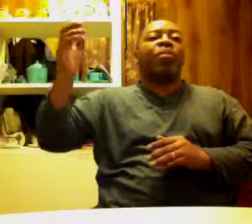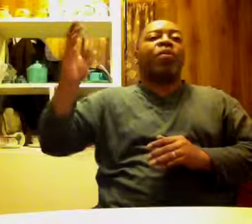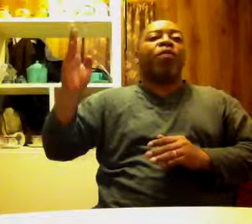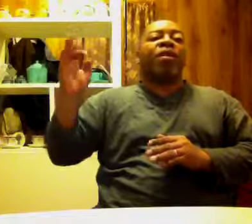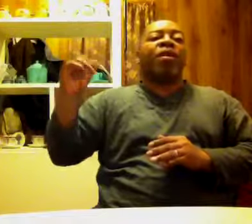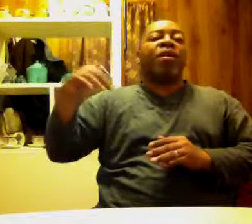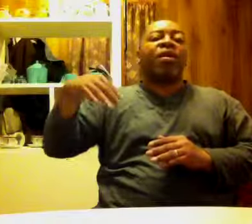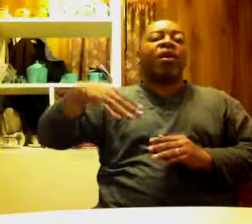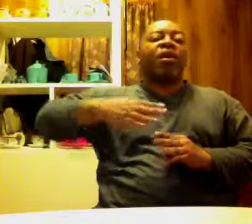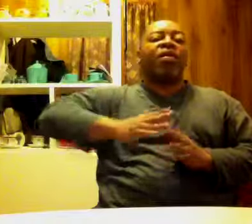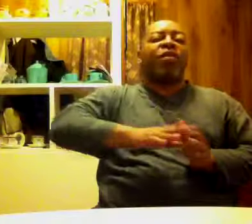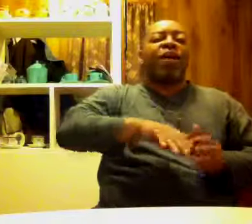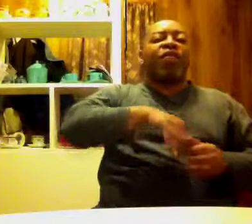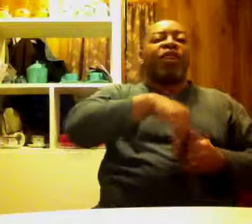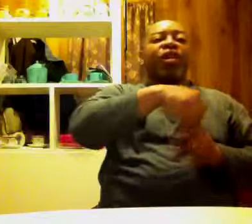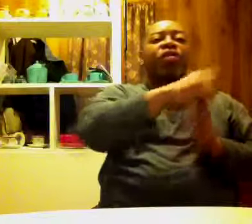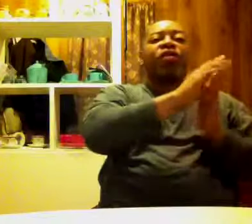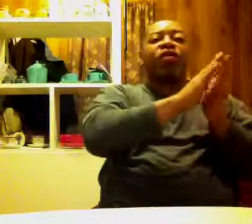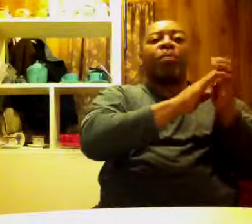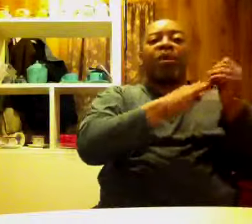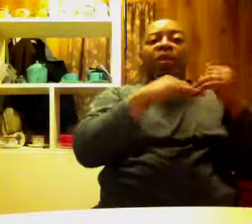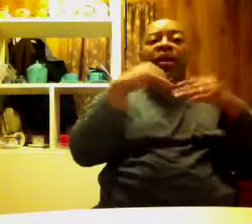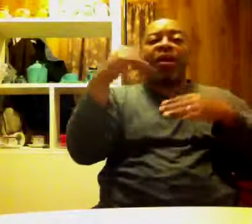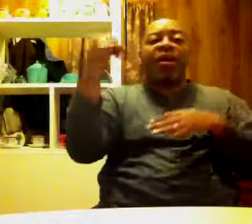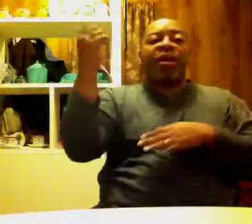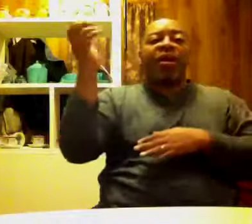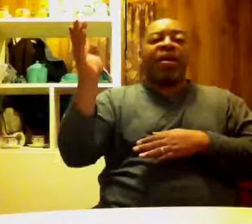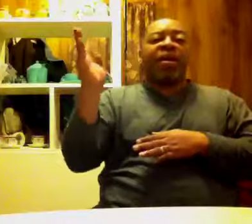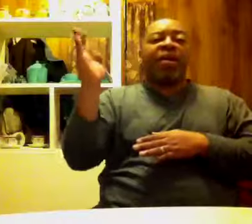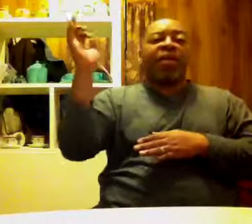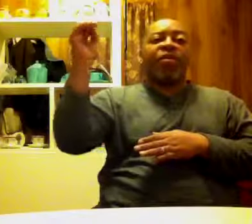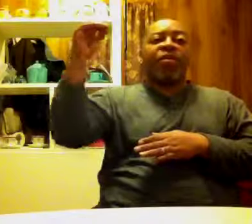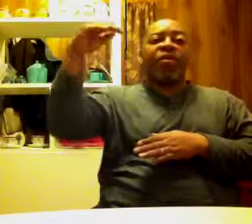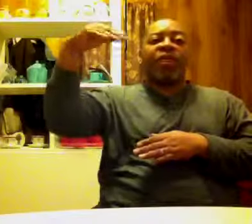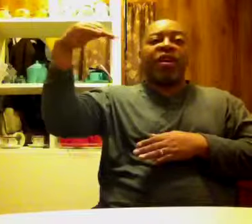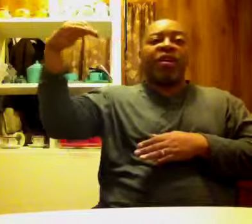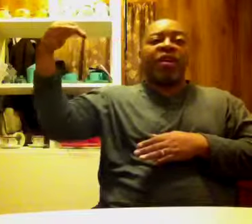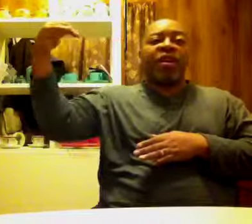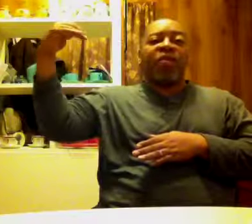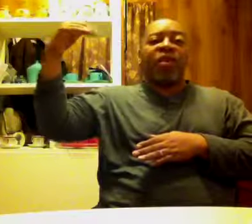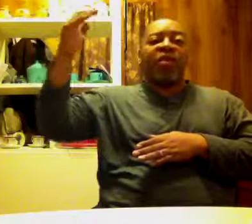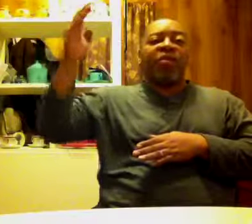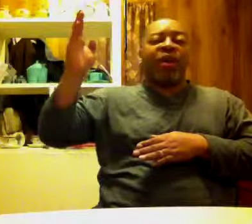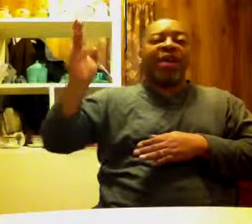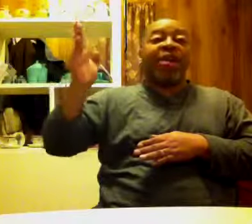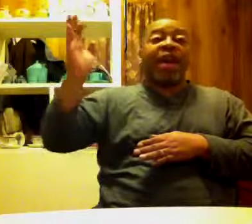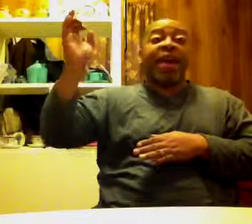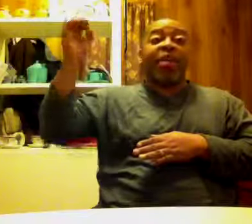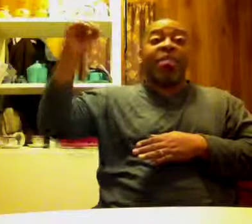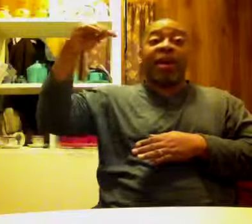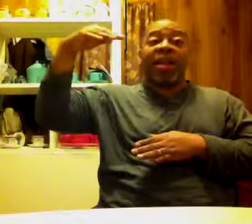movement, uh, during a transitional period, you know, in your routine, you know, when you're, you're getting your breath